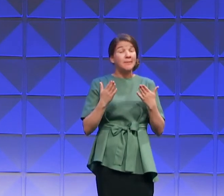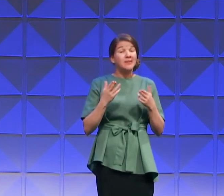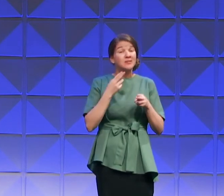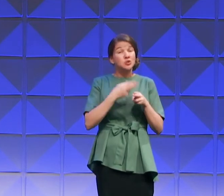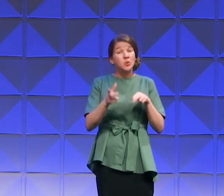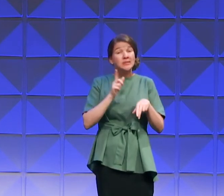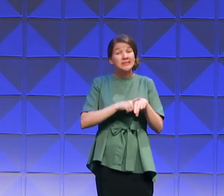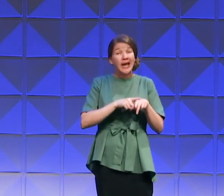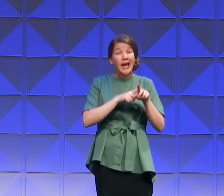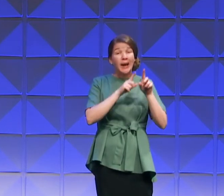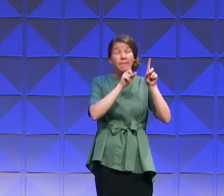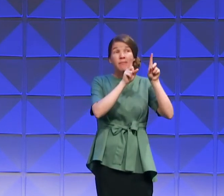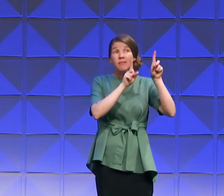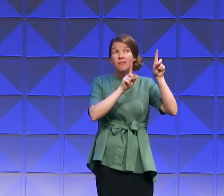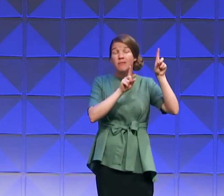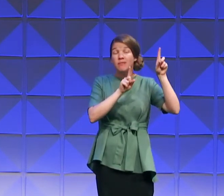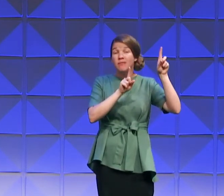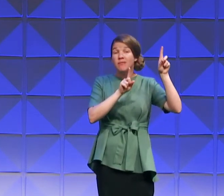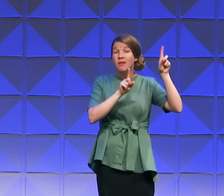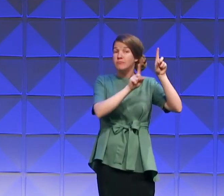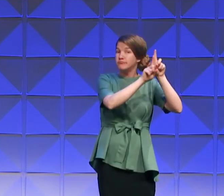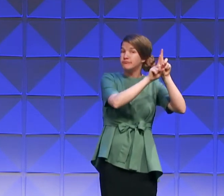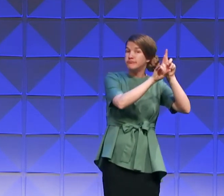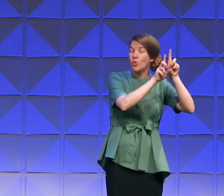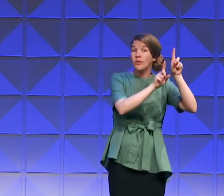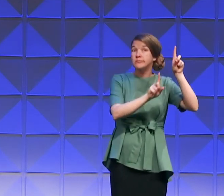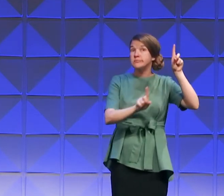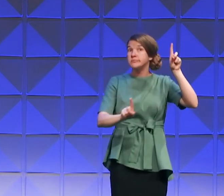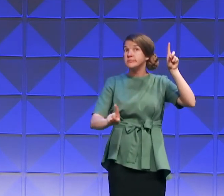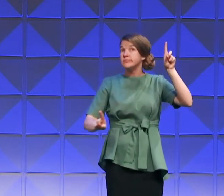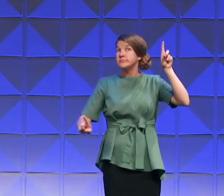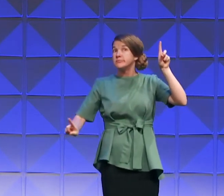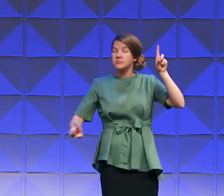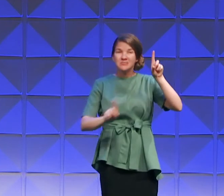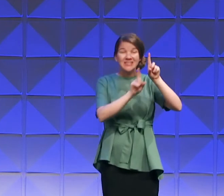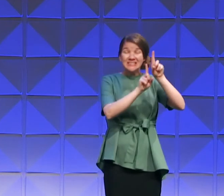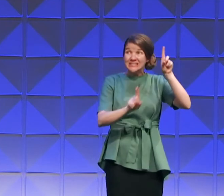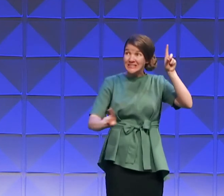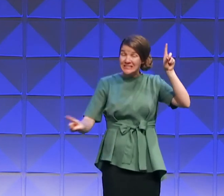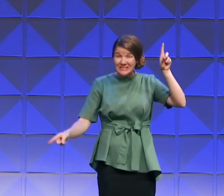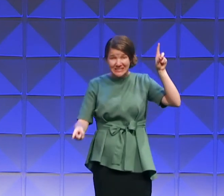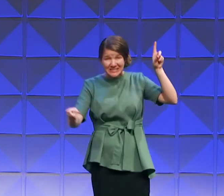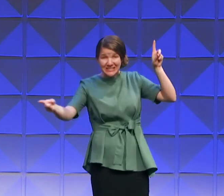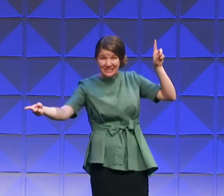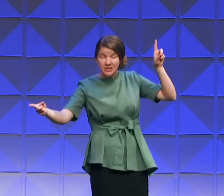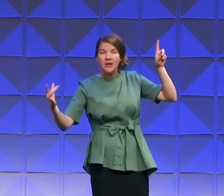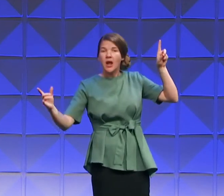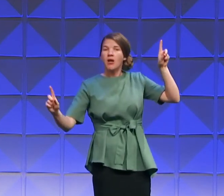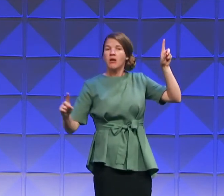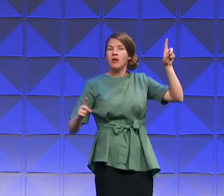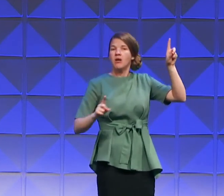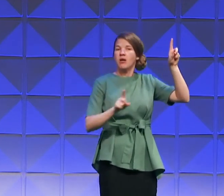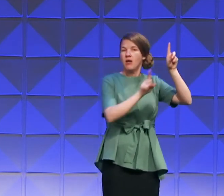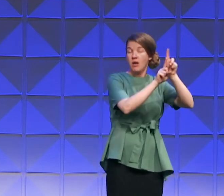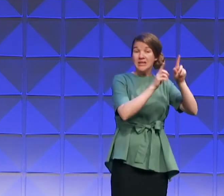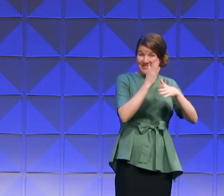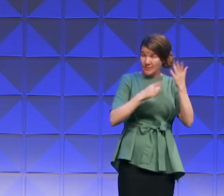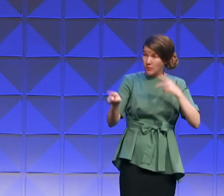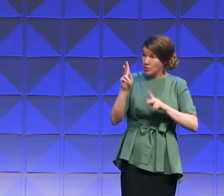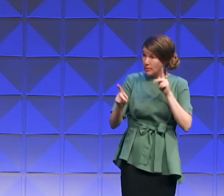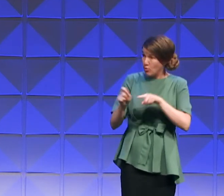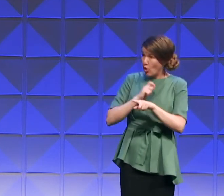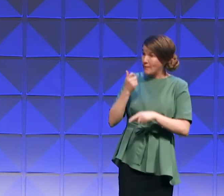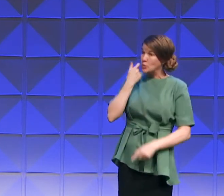a week or a month or years, but they're headed home. Some of them have called me recently and said, Brother Hargrove,